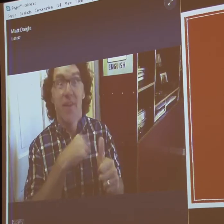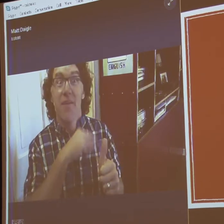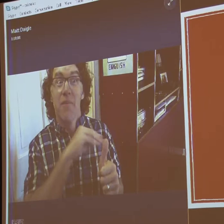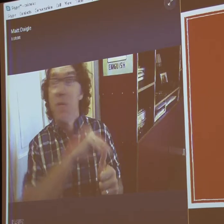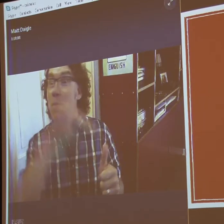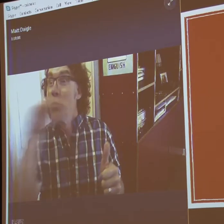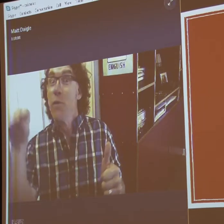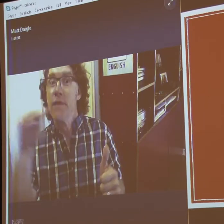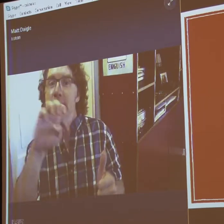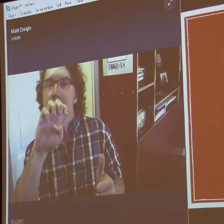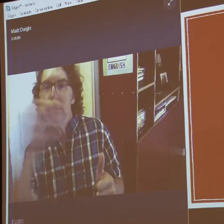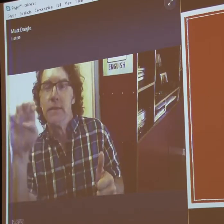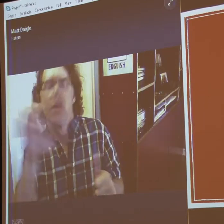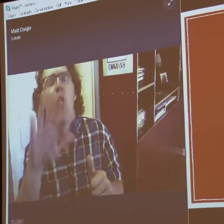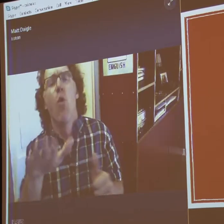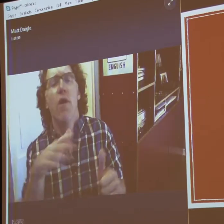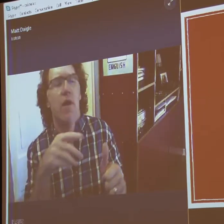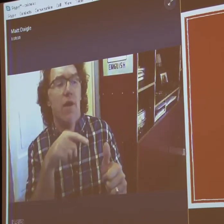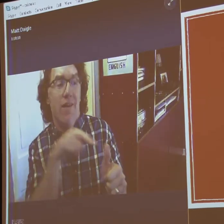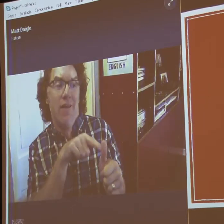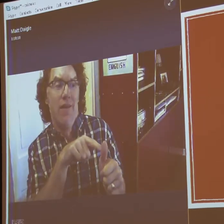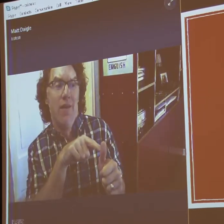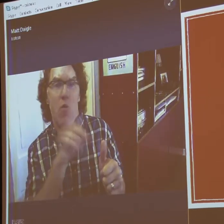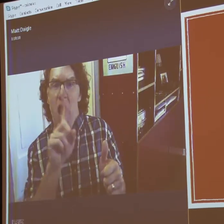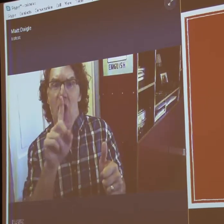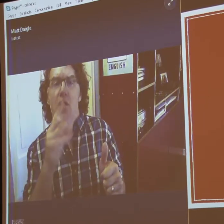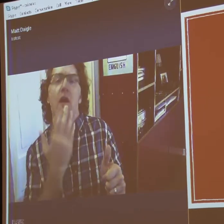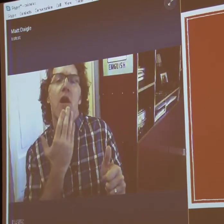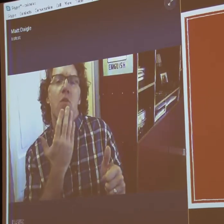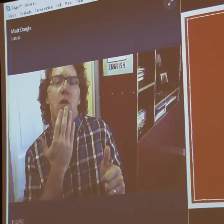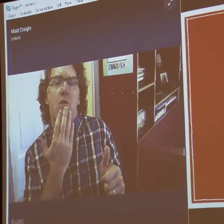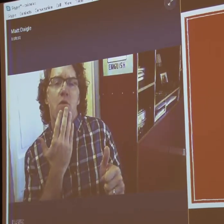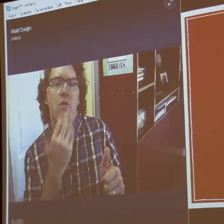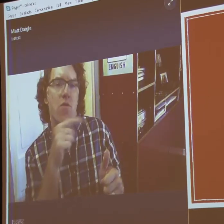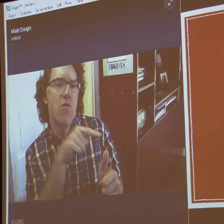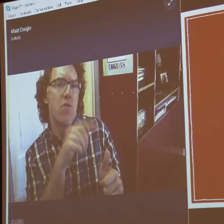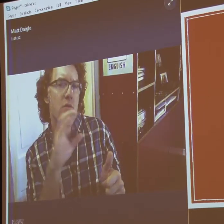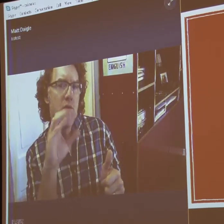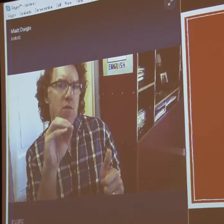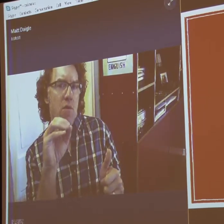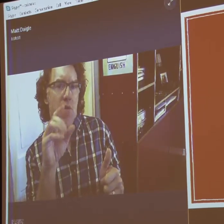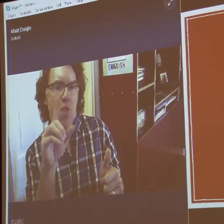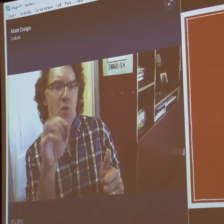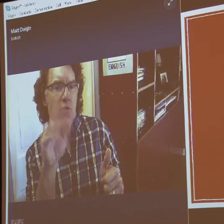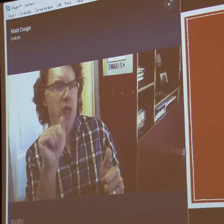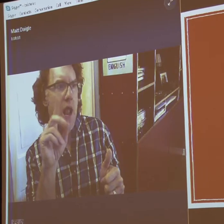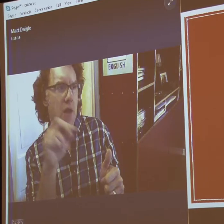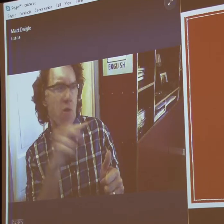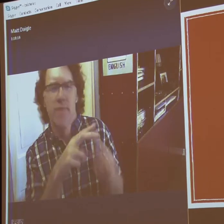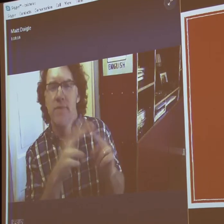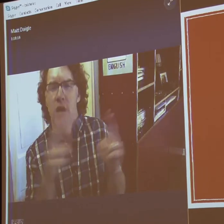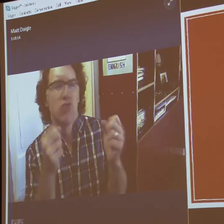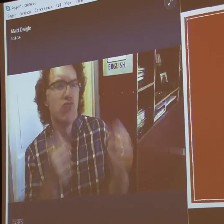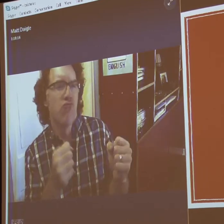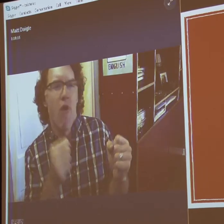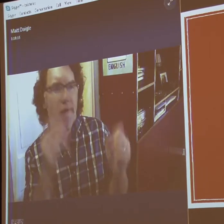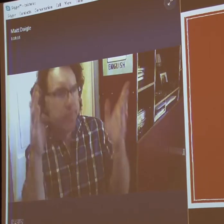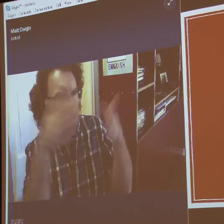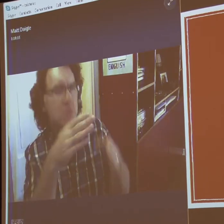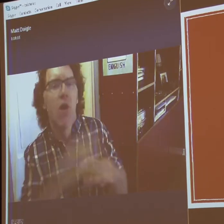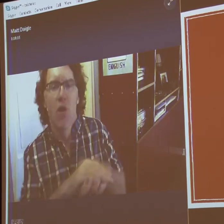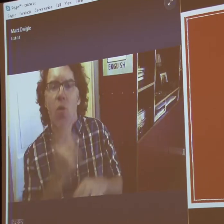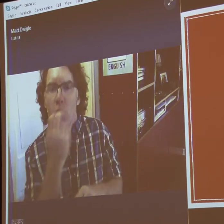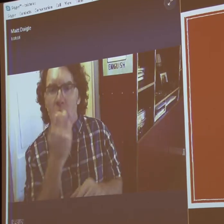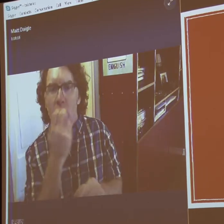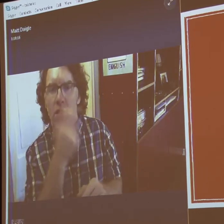learning. Definitely. Then we moved. Oh, wait. No, wait. And that was in Colorado. I was in Colorado. was living in Colorado at